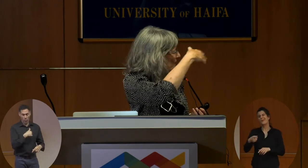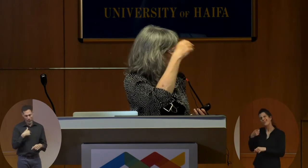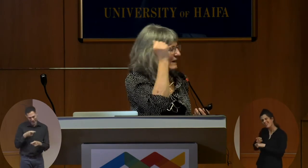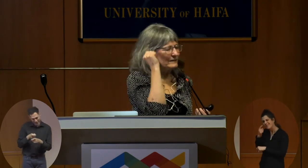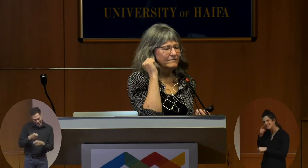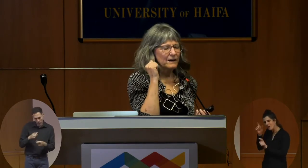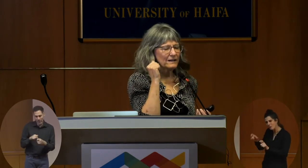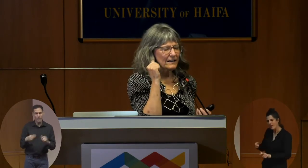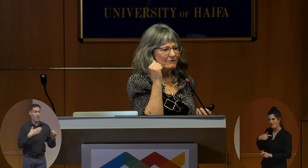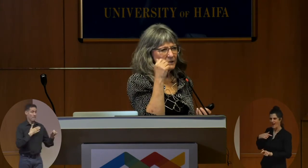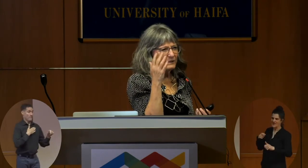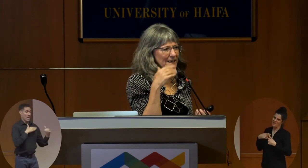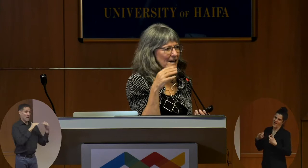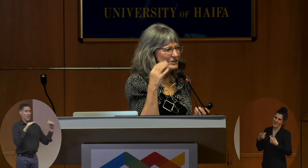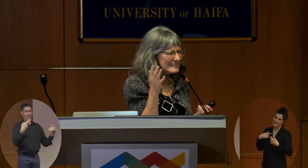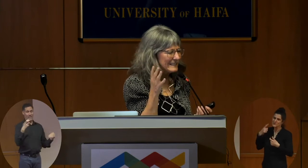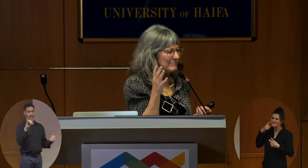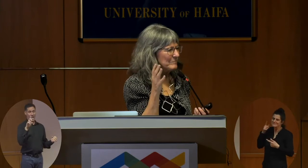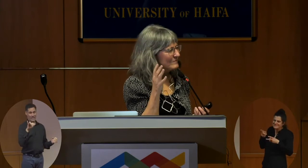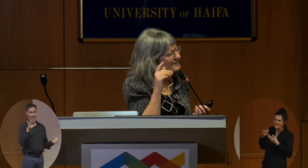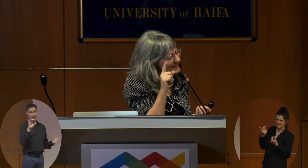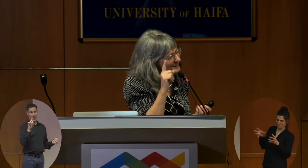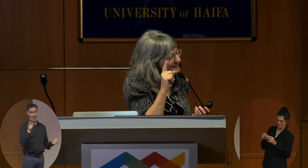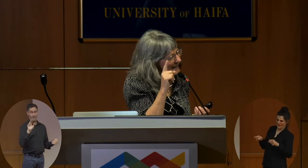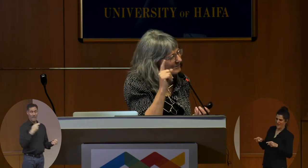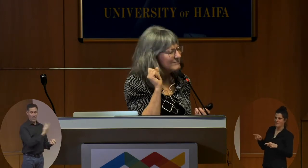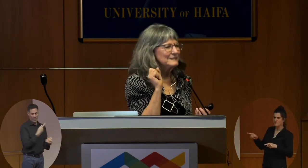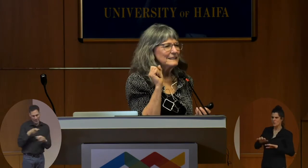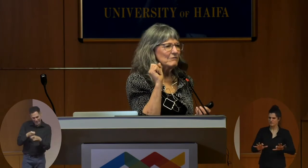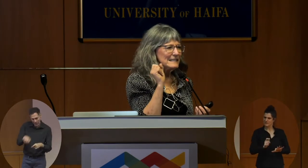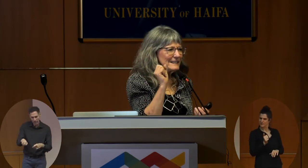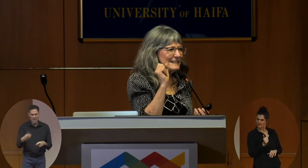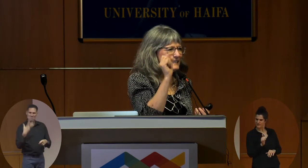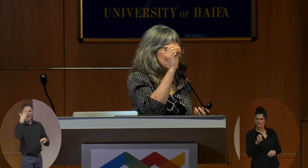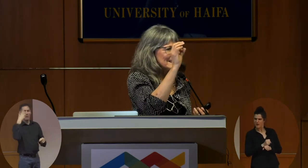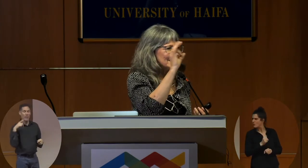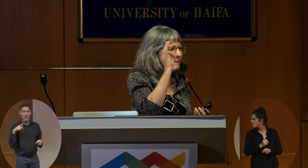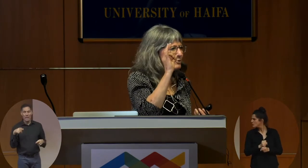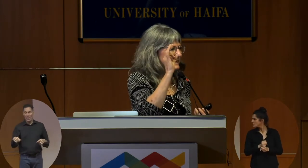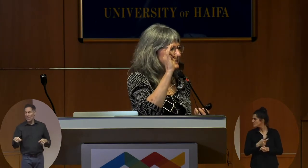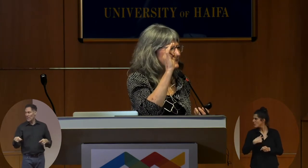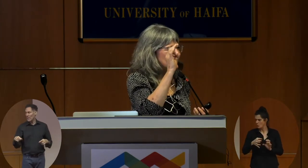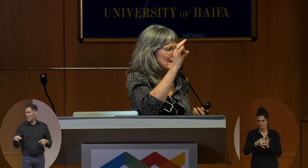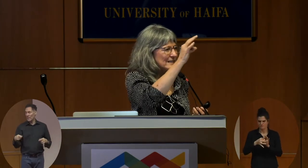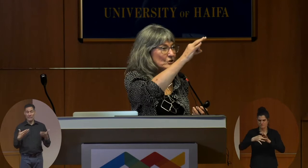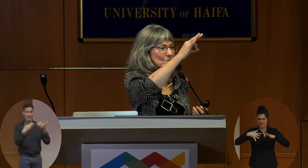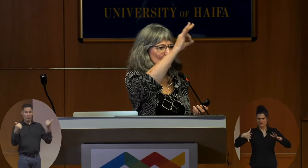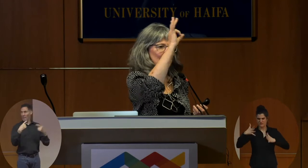colleague, Heidi Feldman and I are teasing him. He gets a little angry. And what he does then is he separates his sign into the